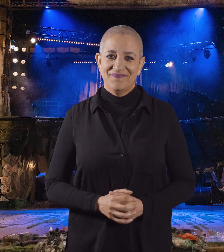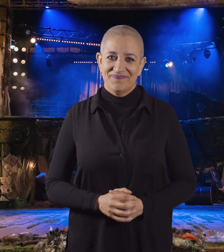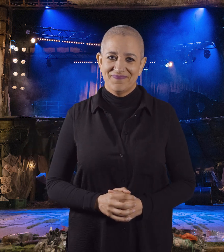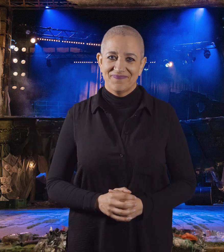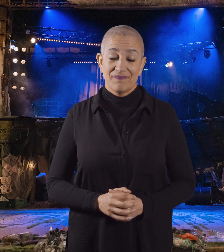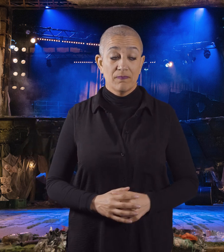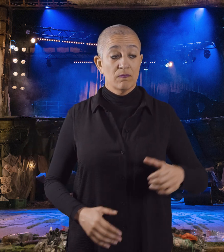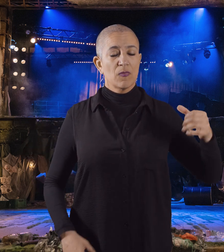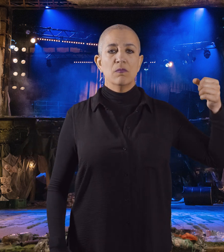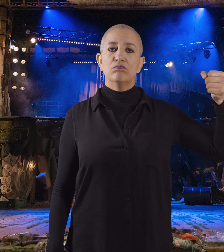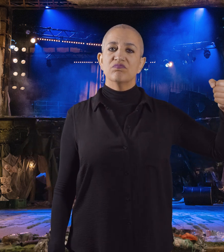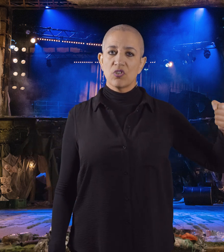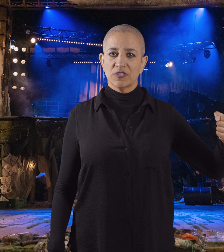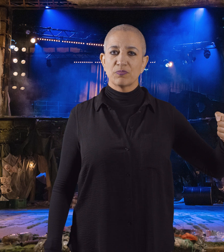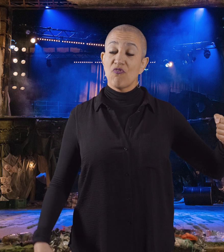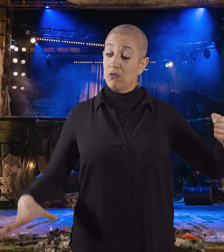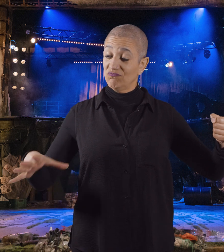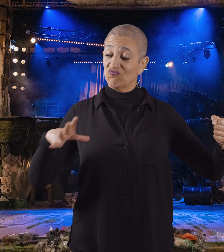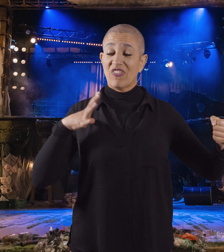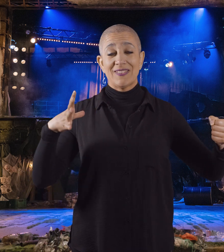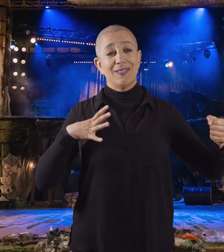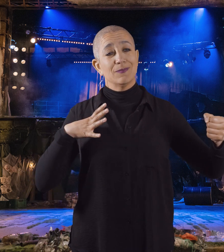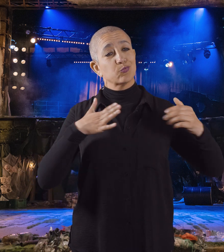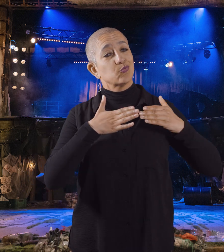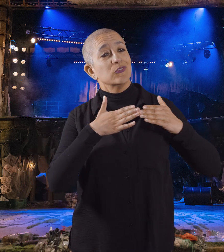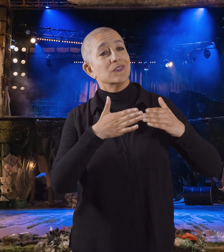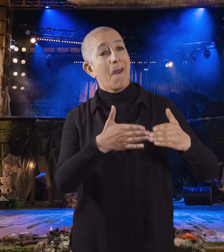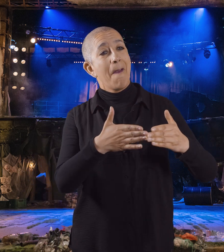Prospero prepares to go back to Milan, and become the duke once more.